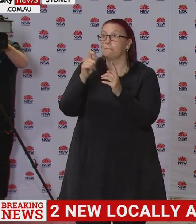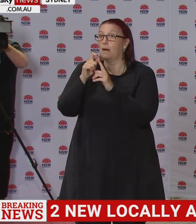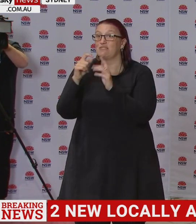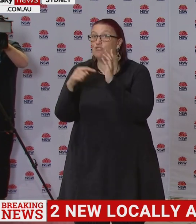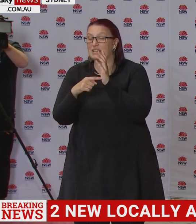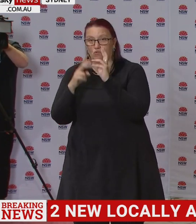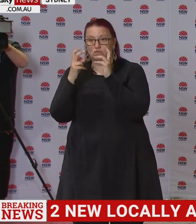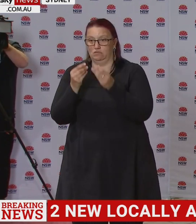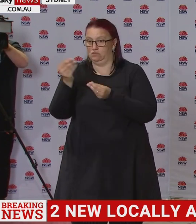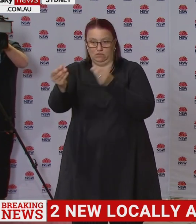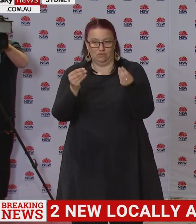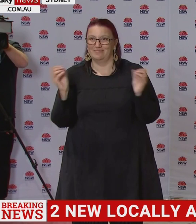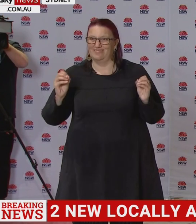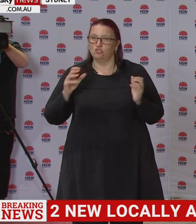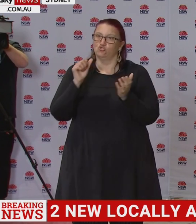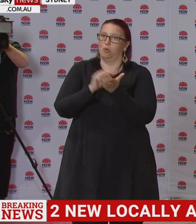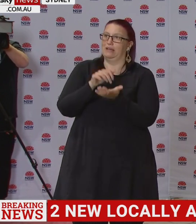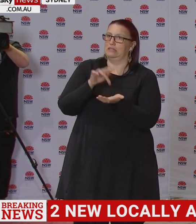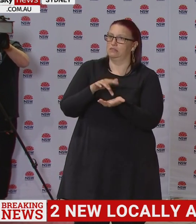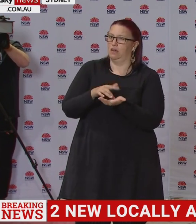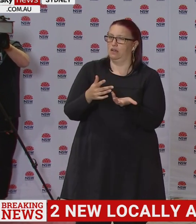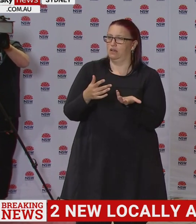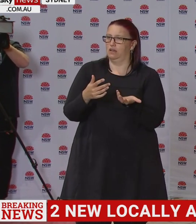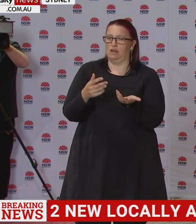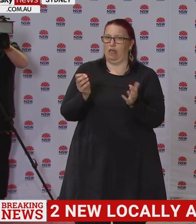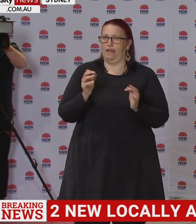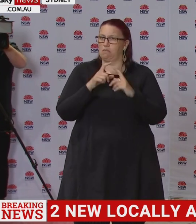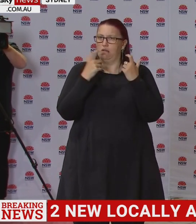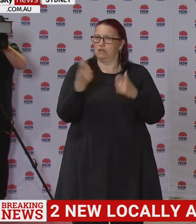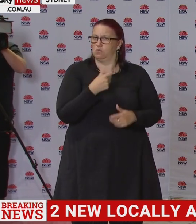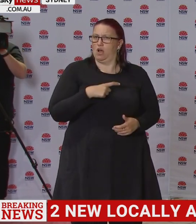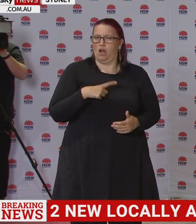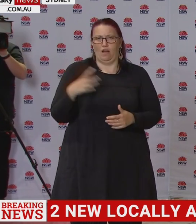we're seeing it in the shopping centre. At the moment, the health advice is that